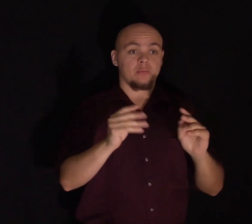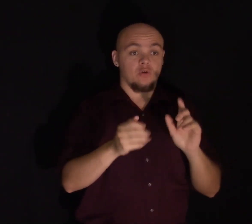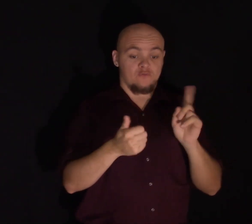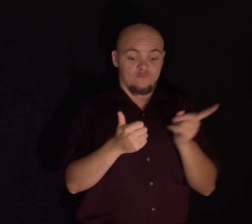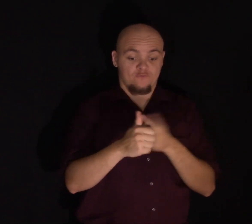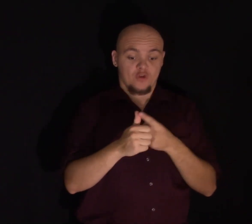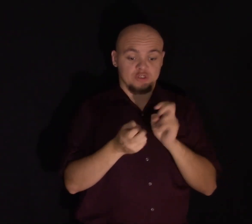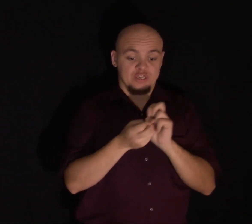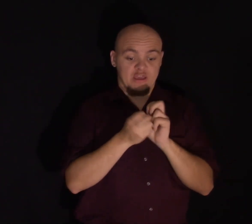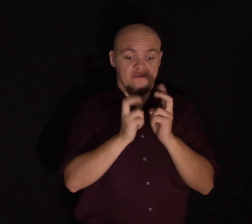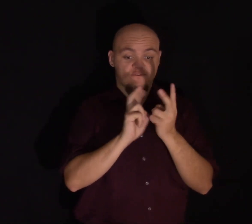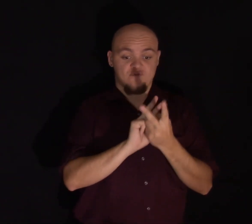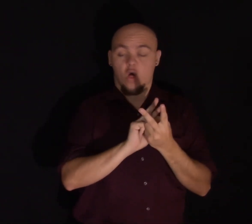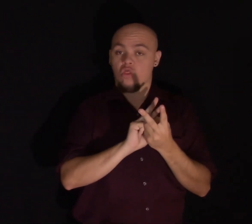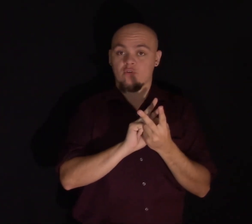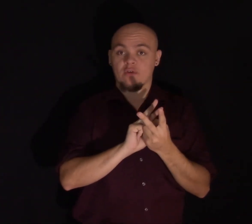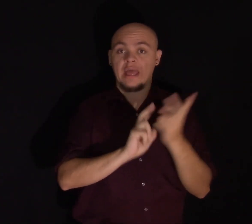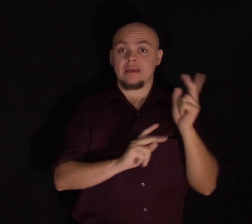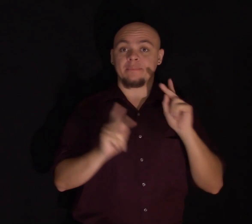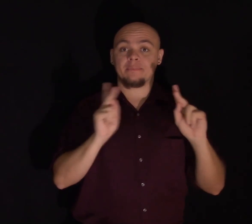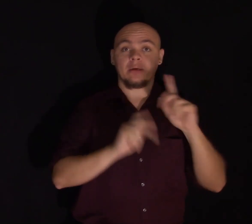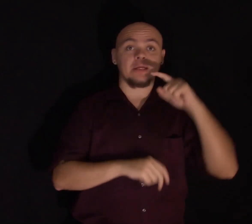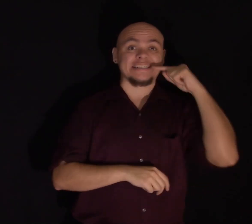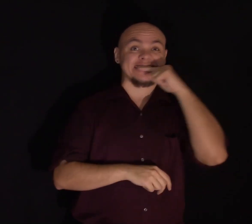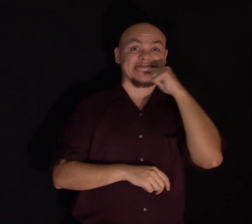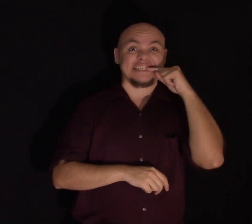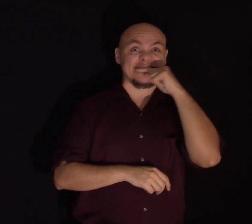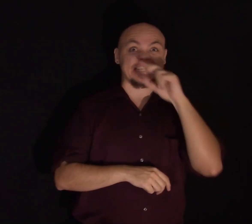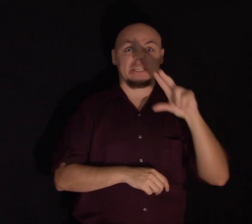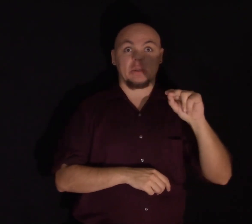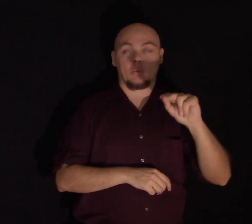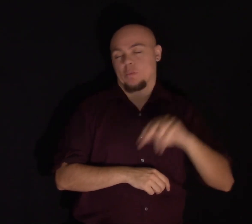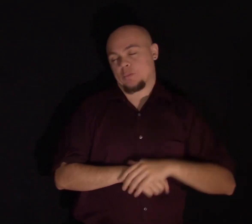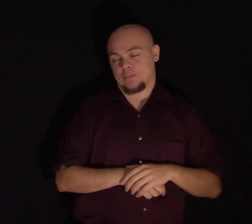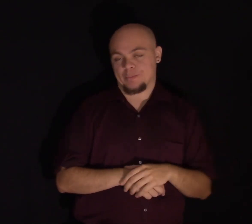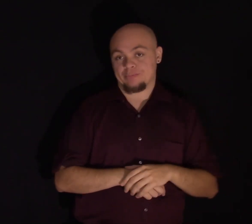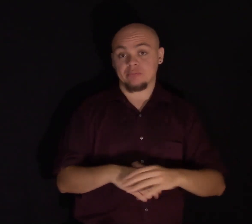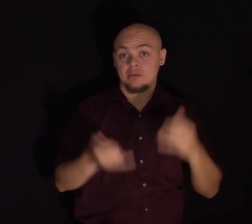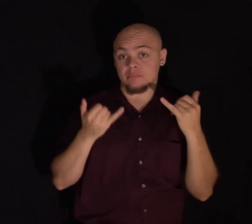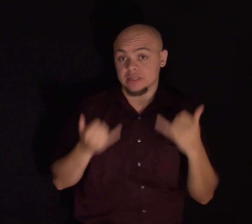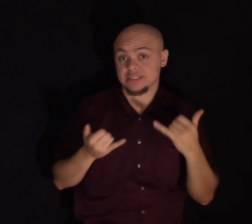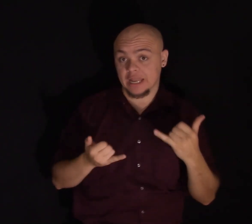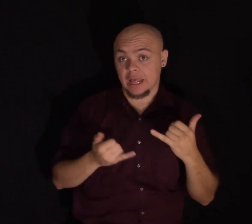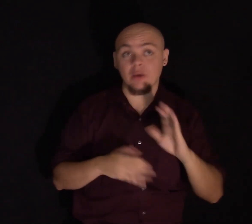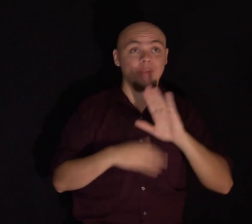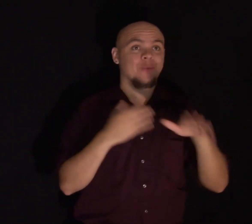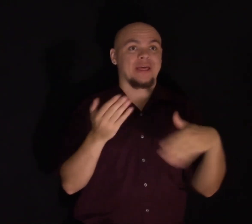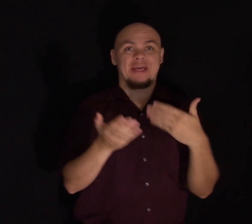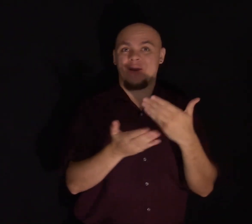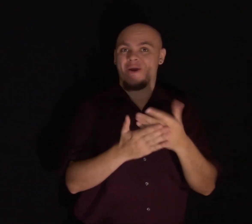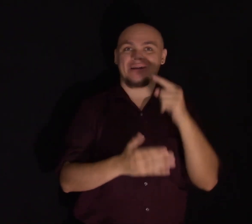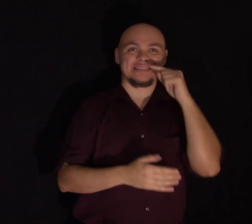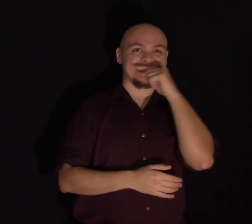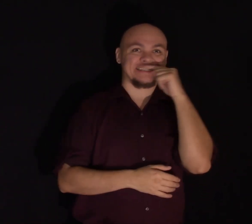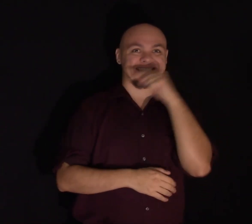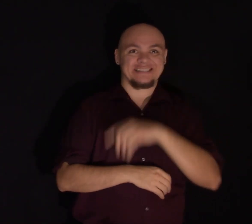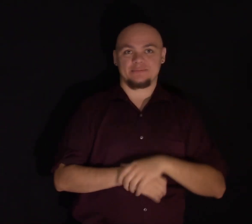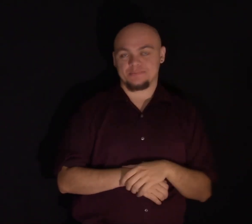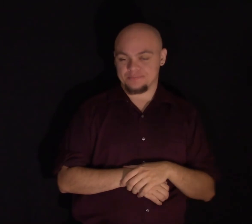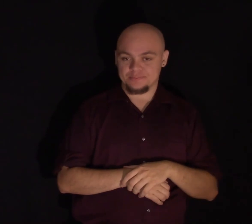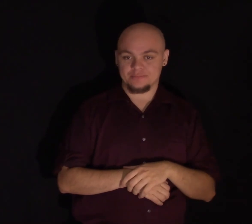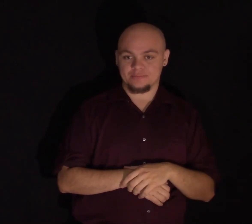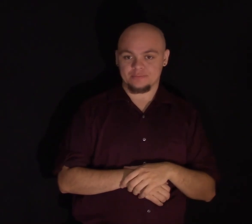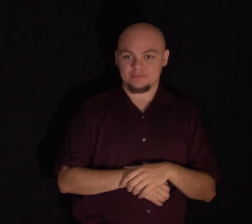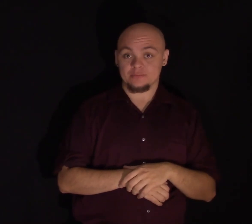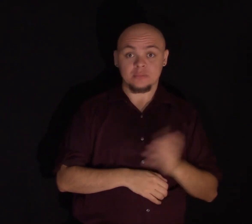this planet, none of us were brushing our teeth. And yet, today, we all do. This is